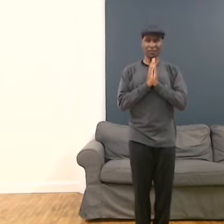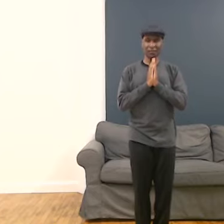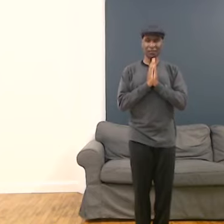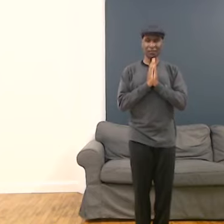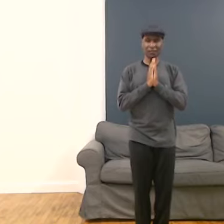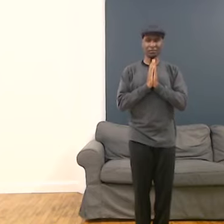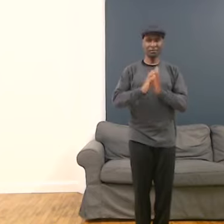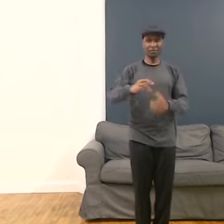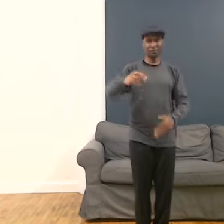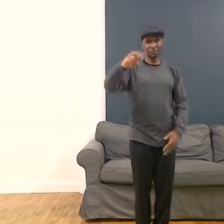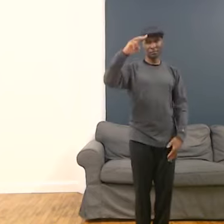of yourself.